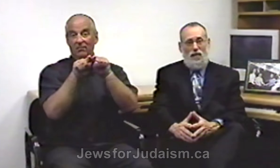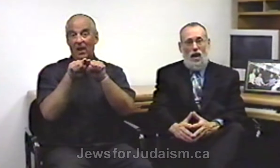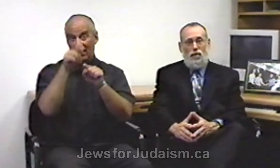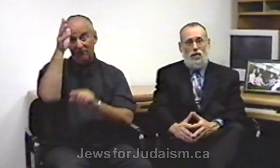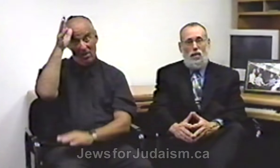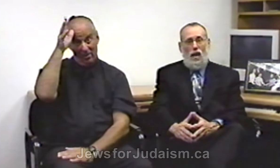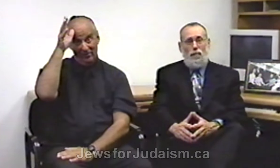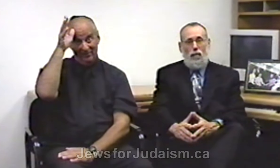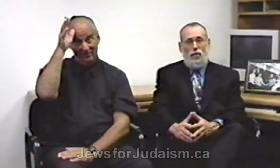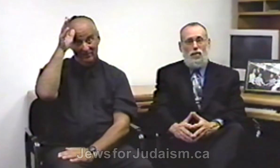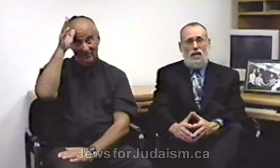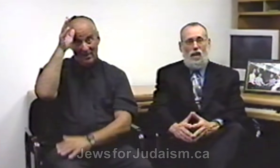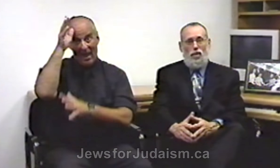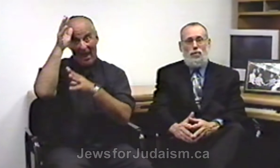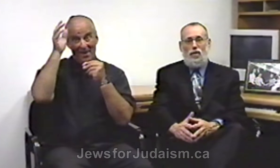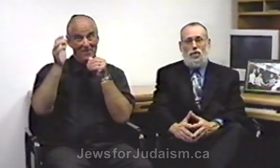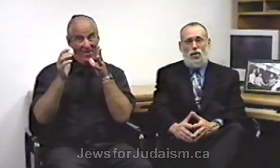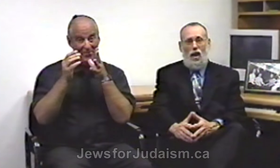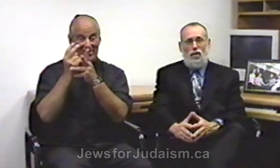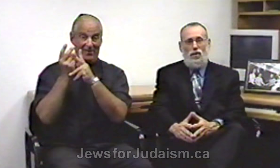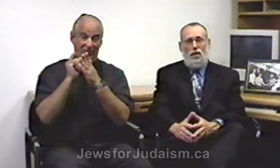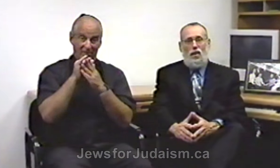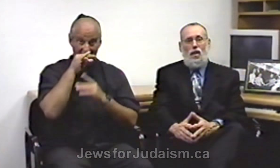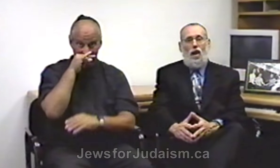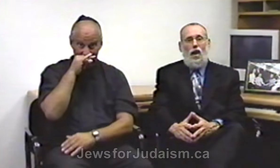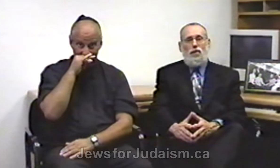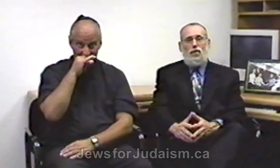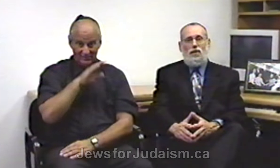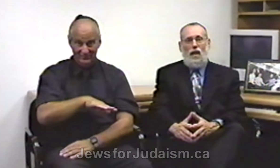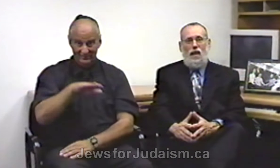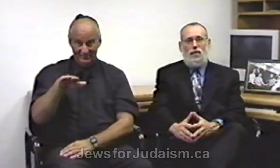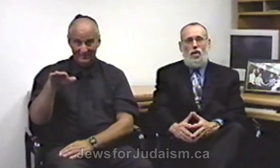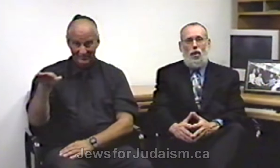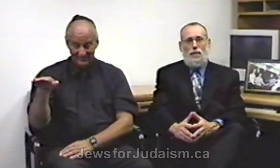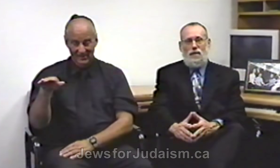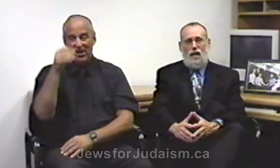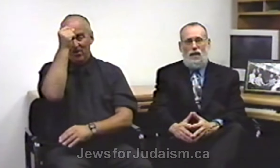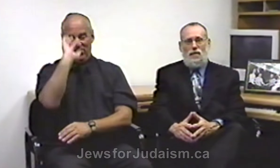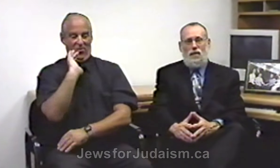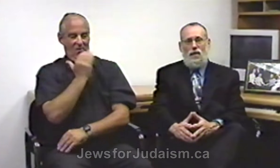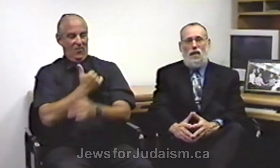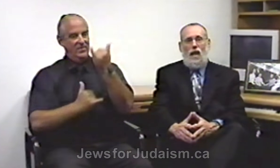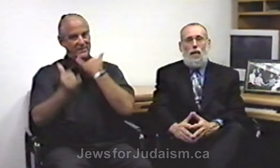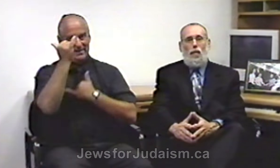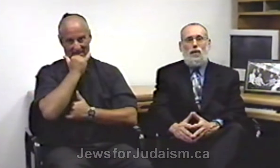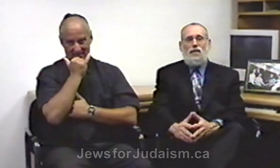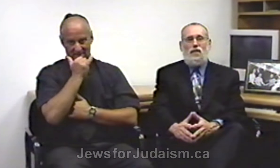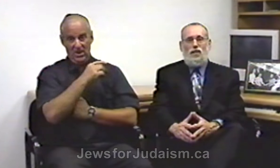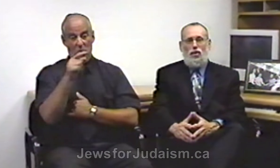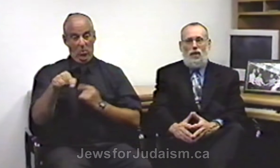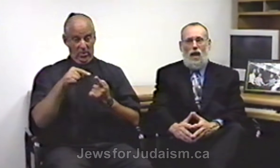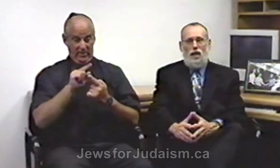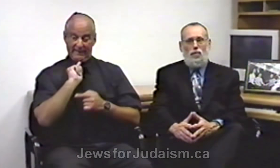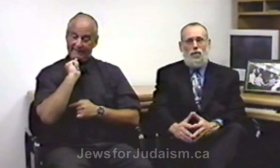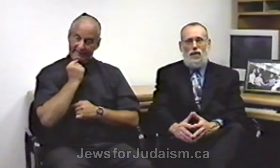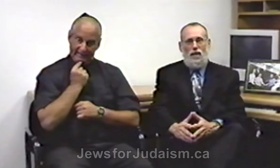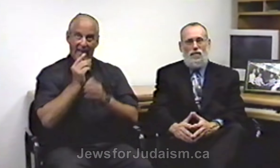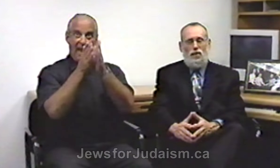father and mother that cares for their child, understands our mistakes, and when we sincerely ask for forgiveness,